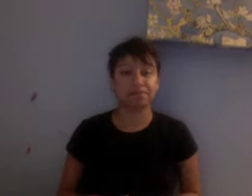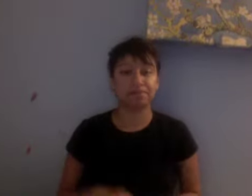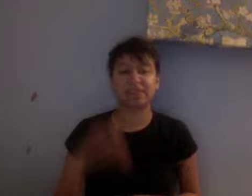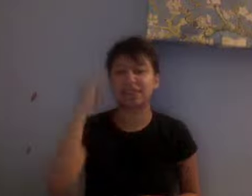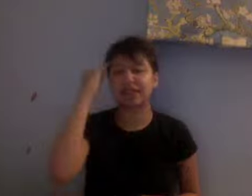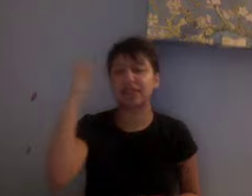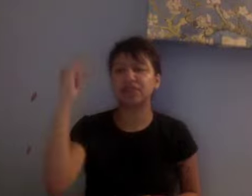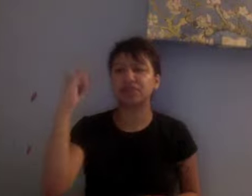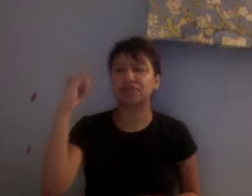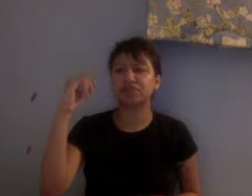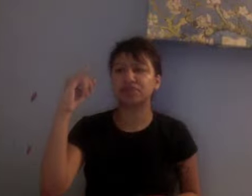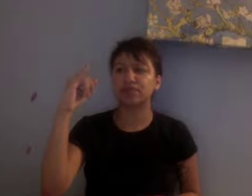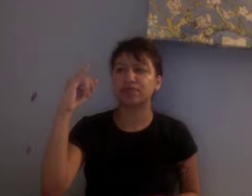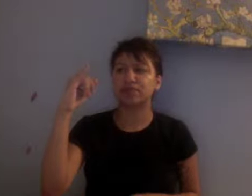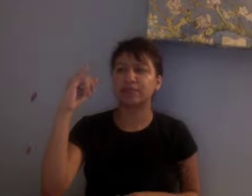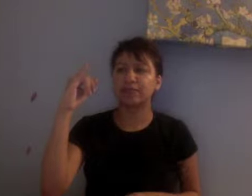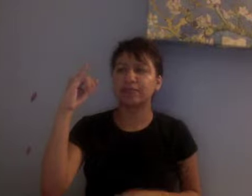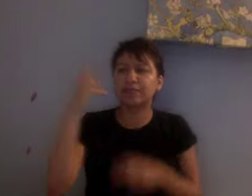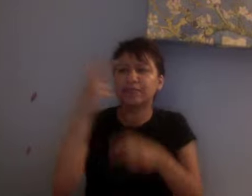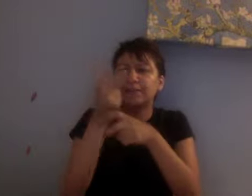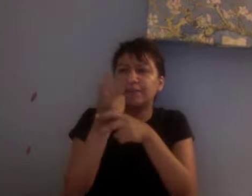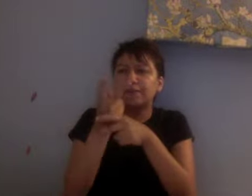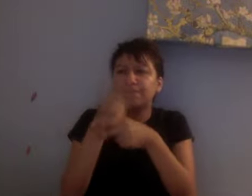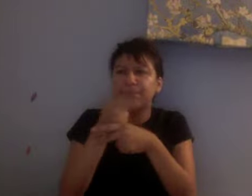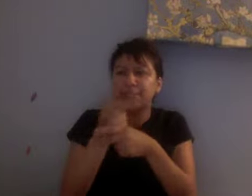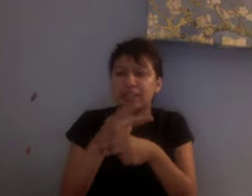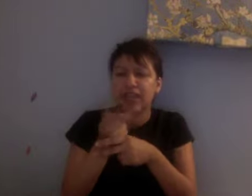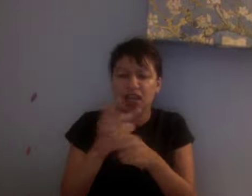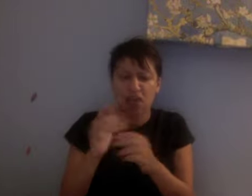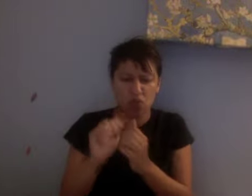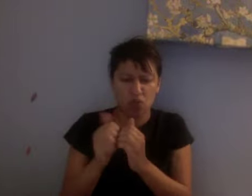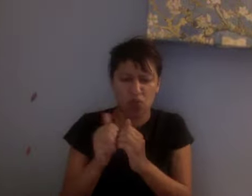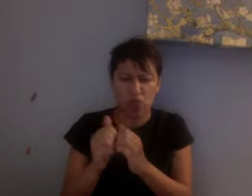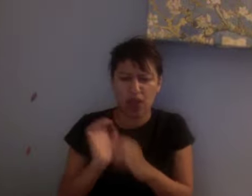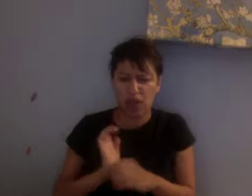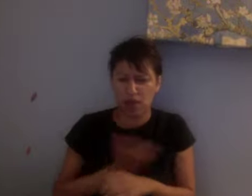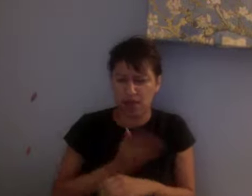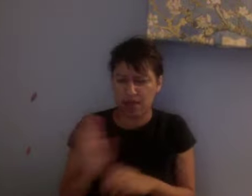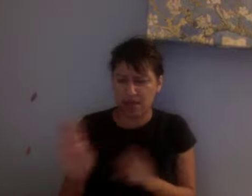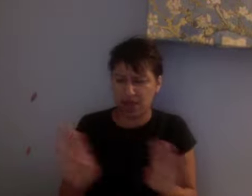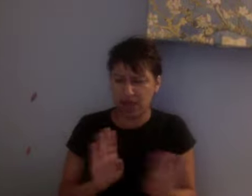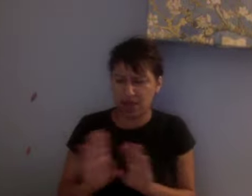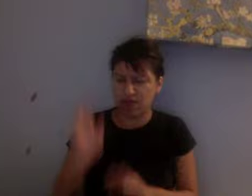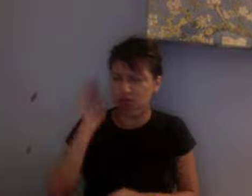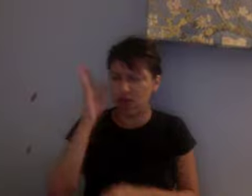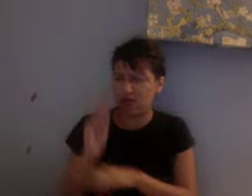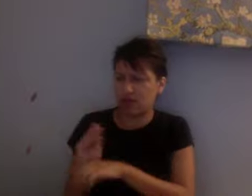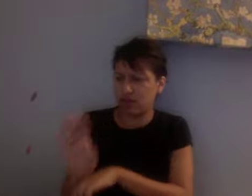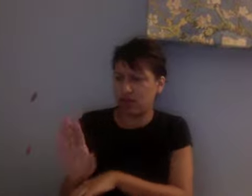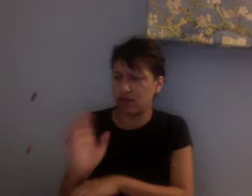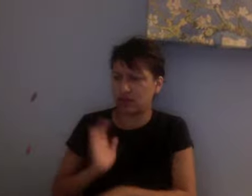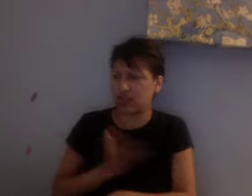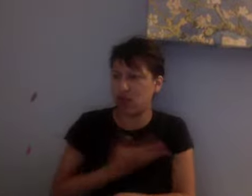between how our behavior informs our physiological health. And I'm going to write the term down because it's kind of an interesting new,